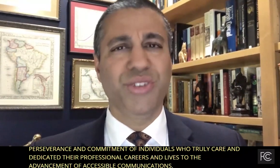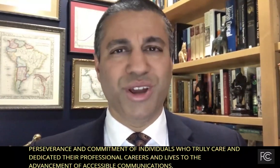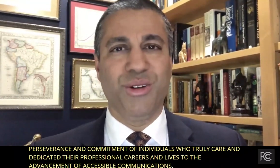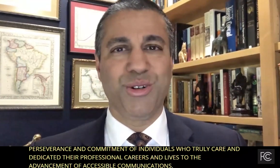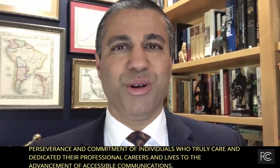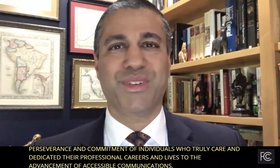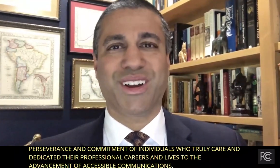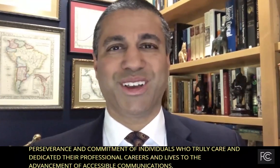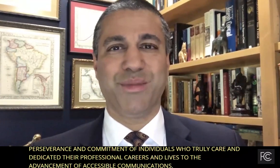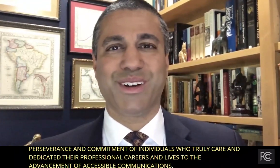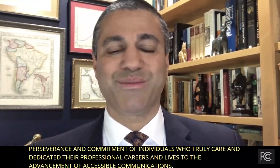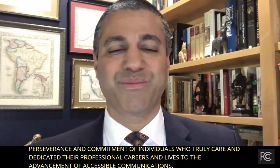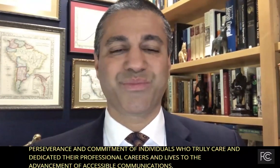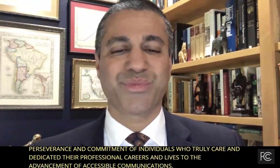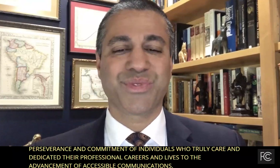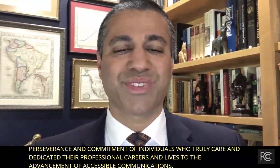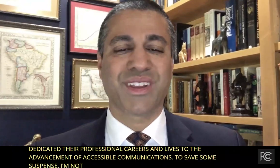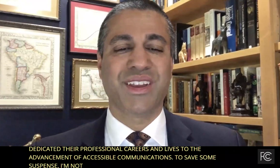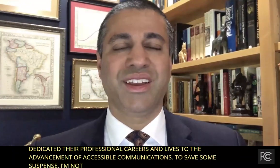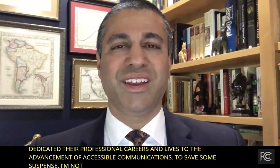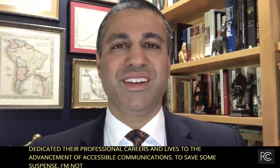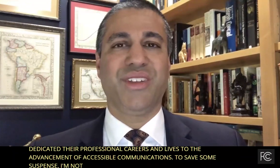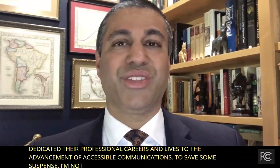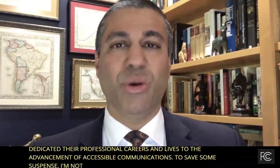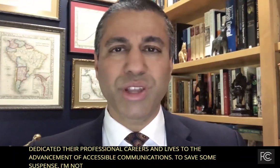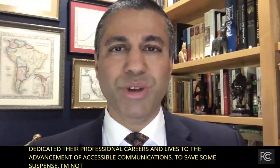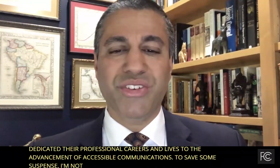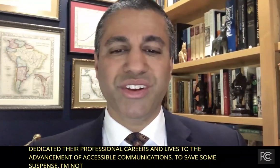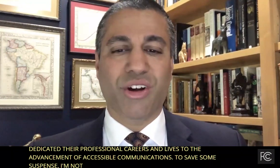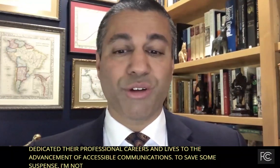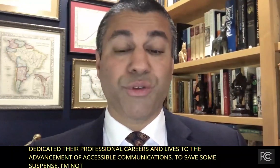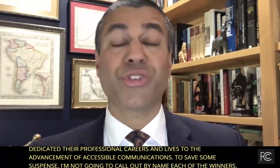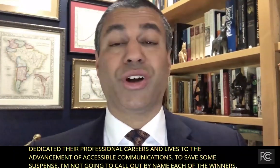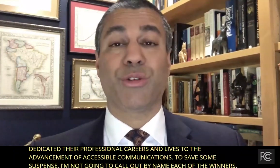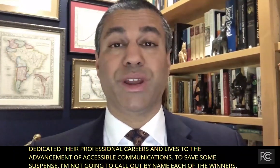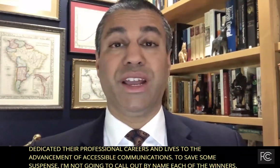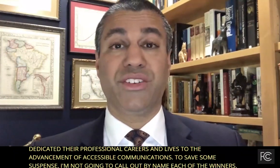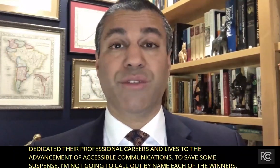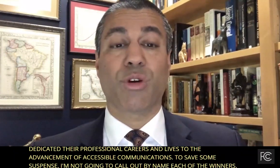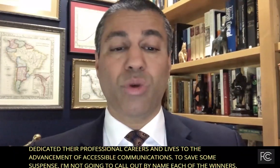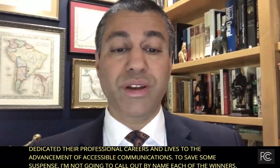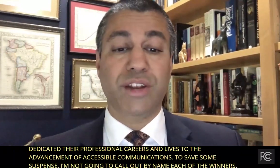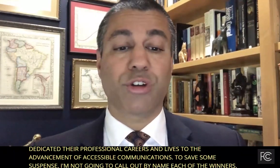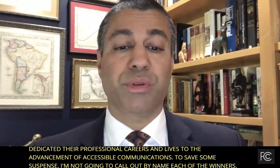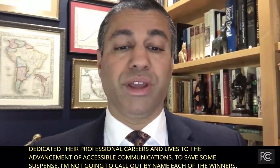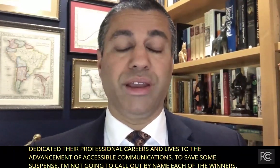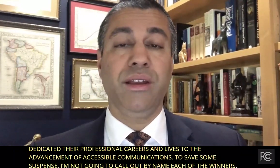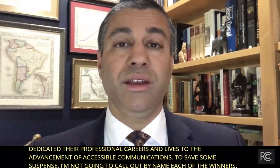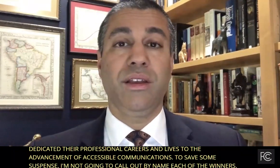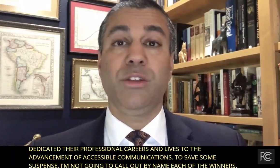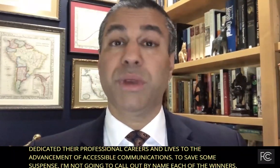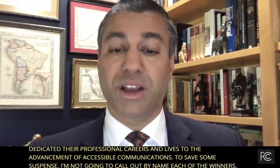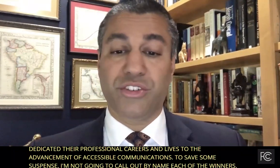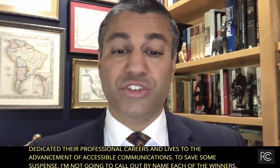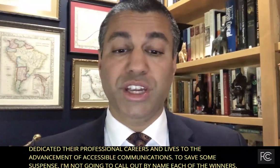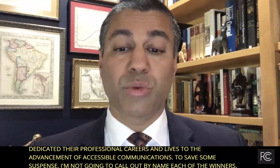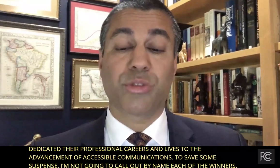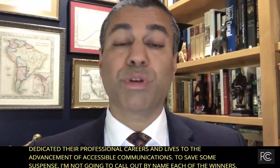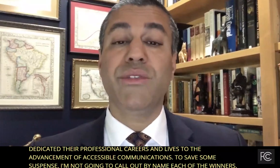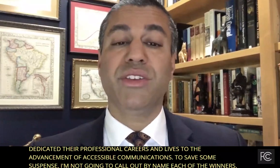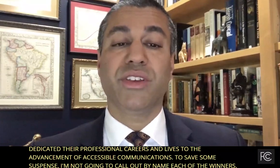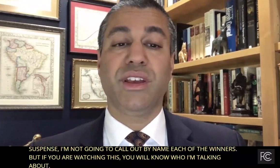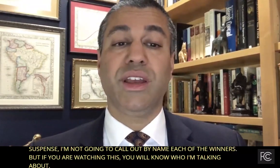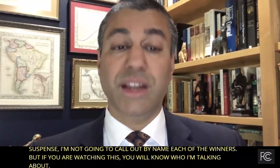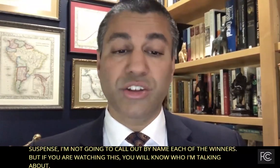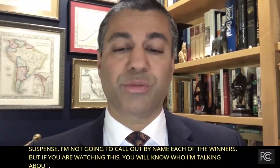you'll know who I'm talking about. Now, the only reason our first honoree has never won a AAA is because she